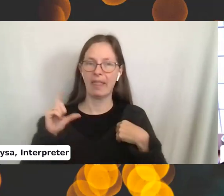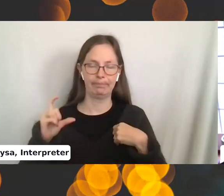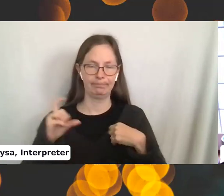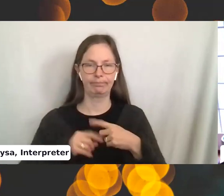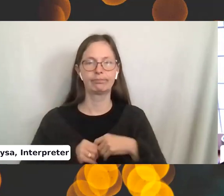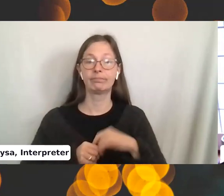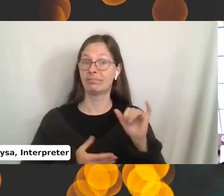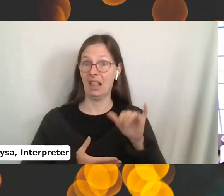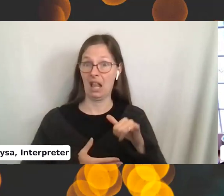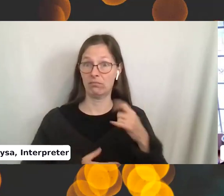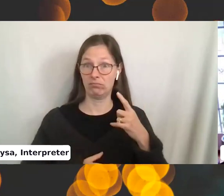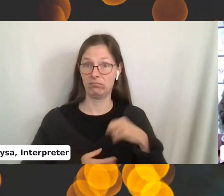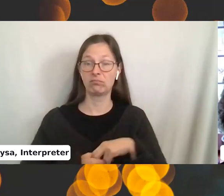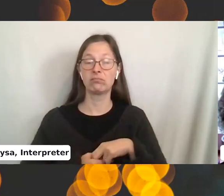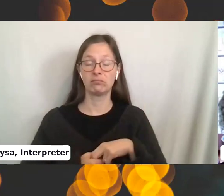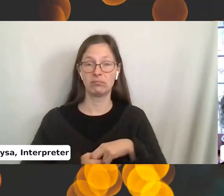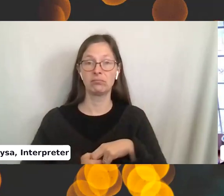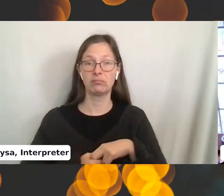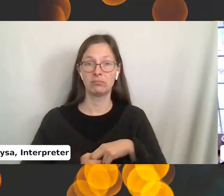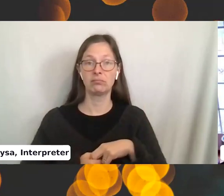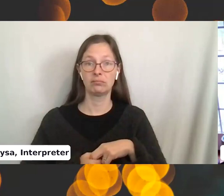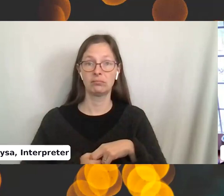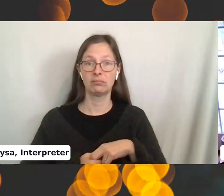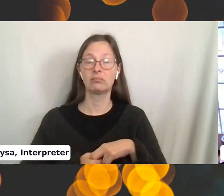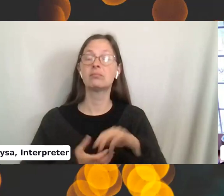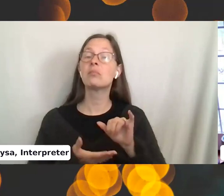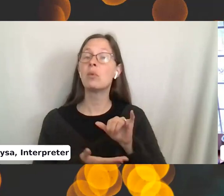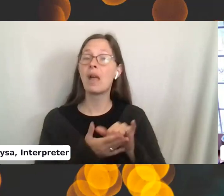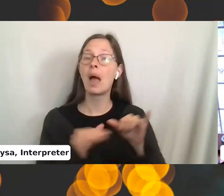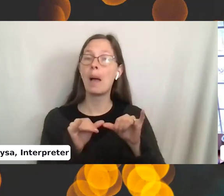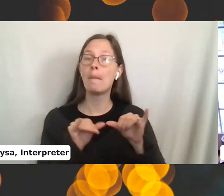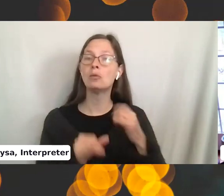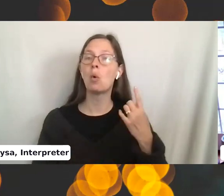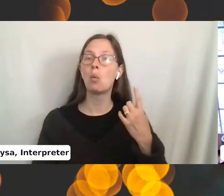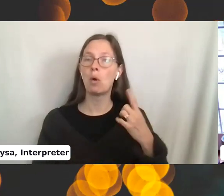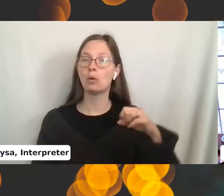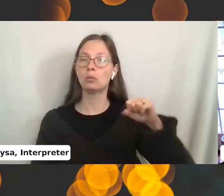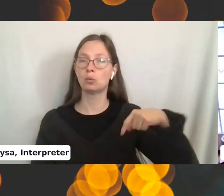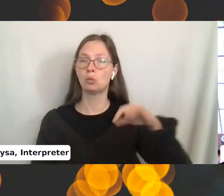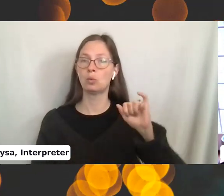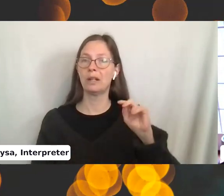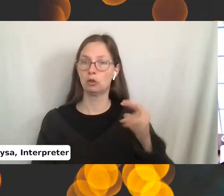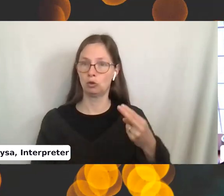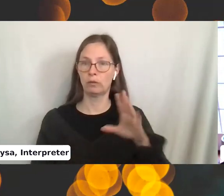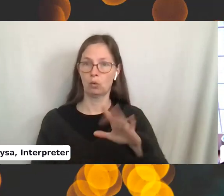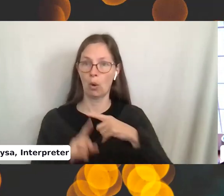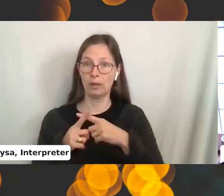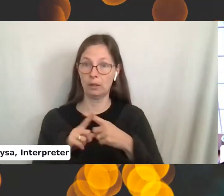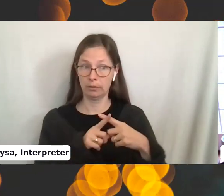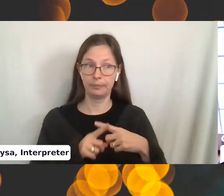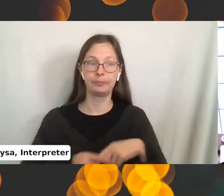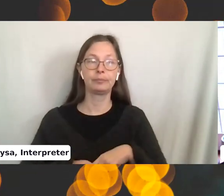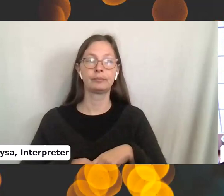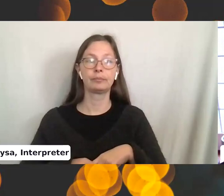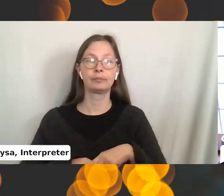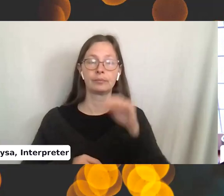this measures a square inch of knitting. So when you put it on